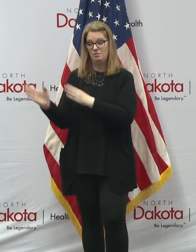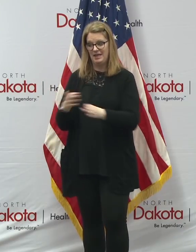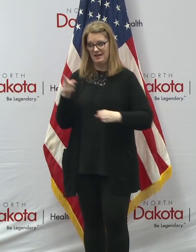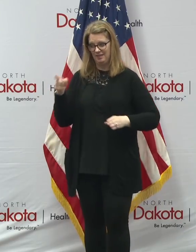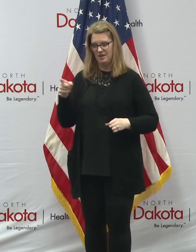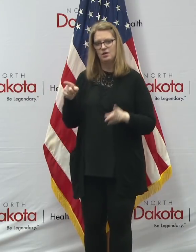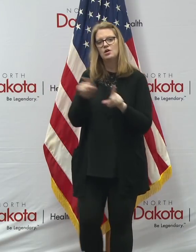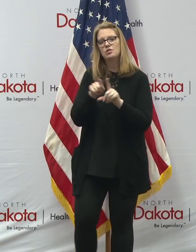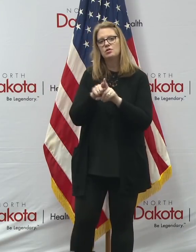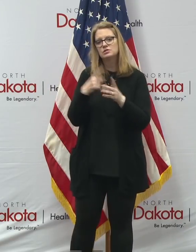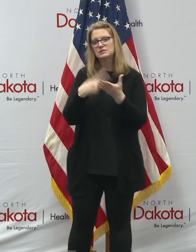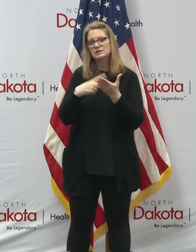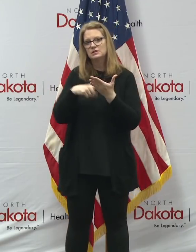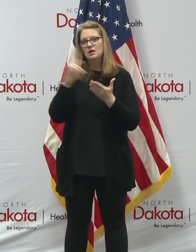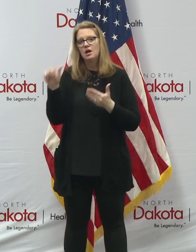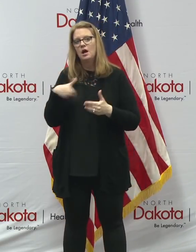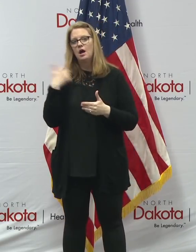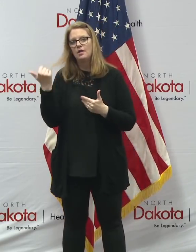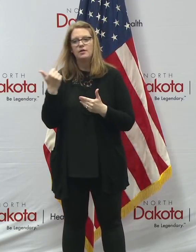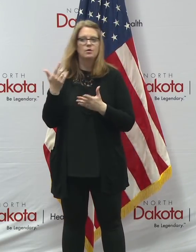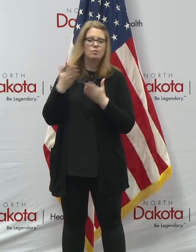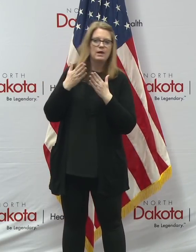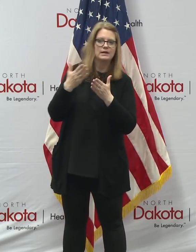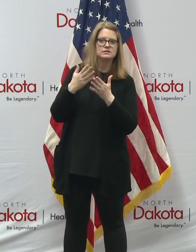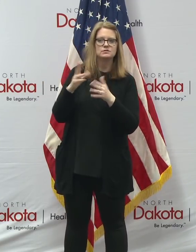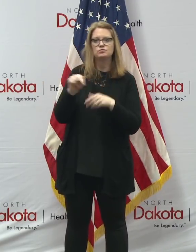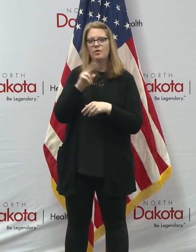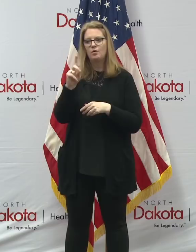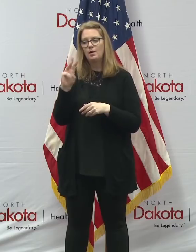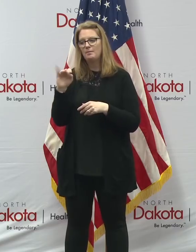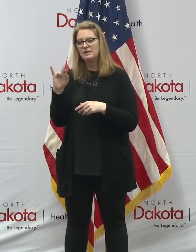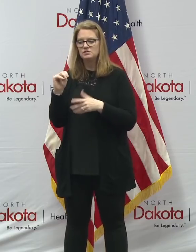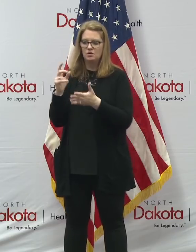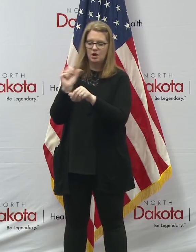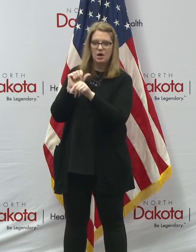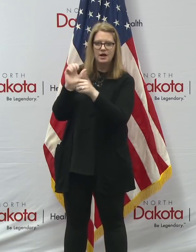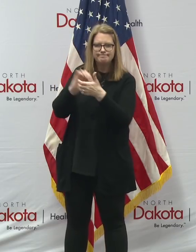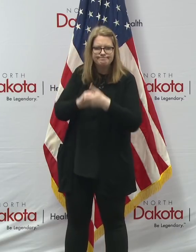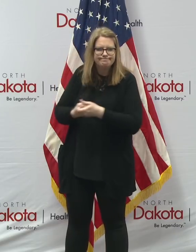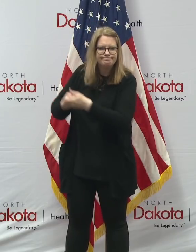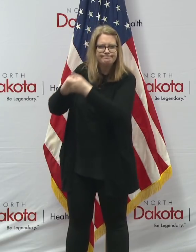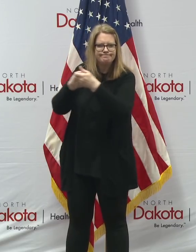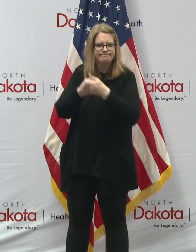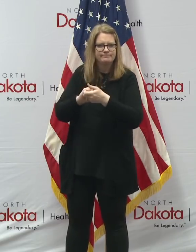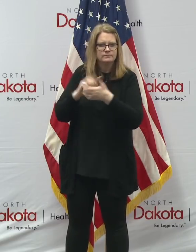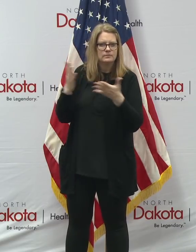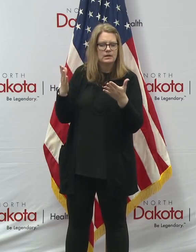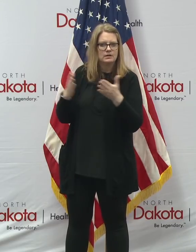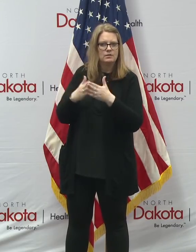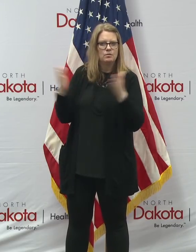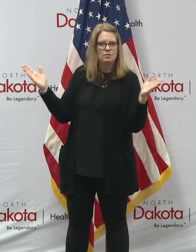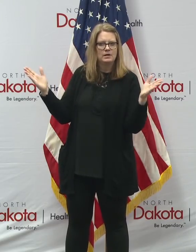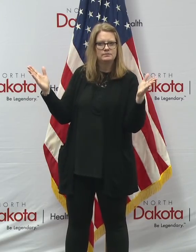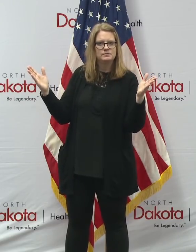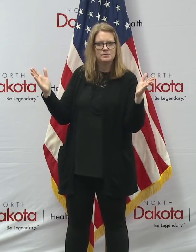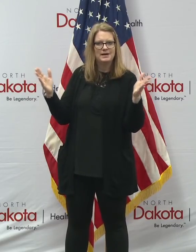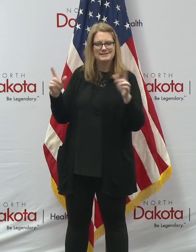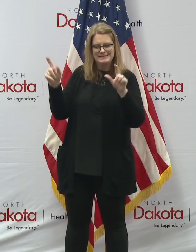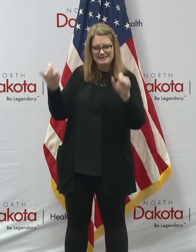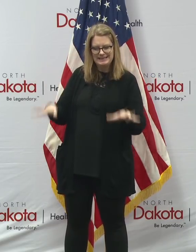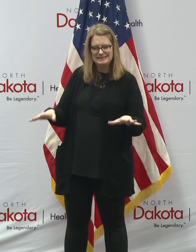also talked about, is there other areas of potential collaboration between North Dakota and Minnesota when it comes to the widespread serology testing?